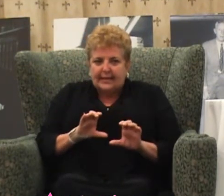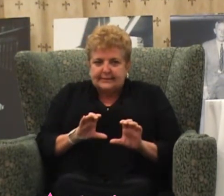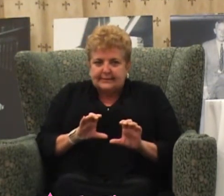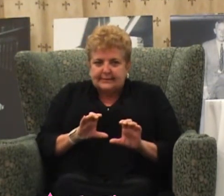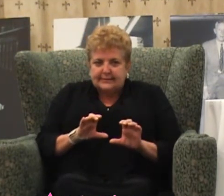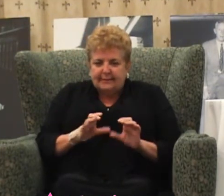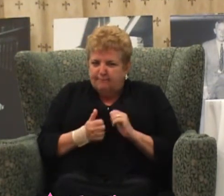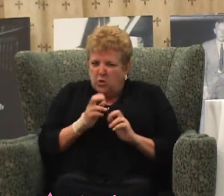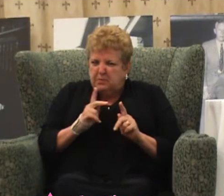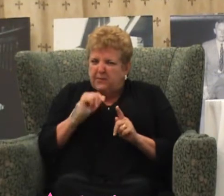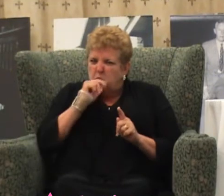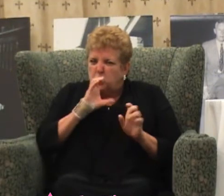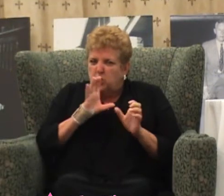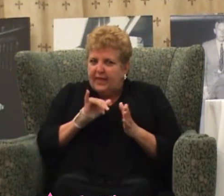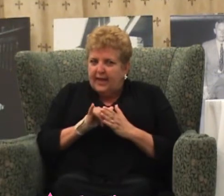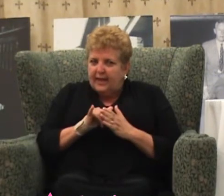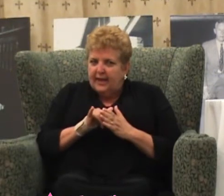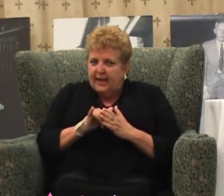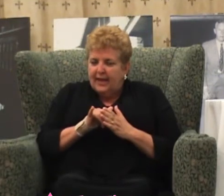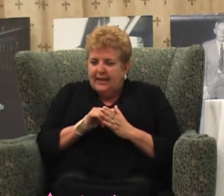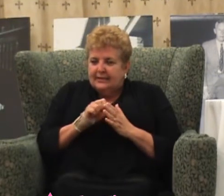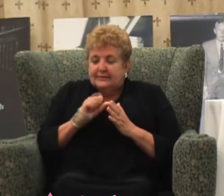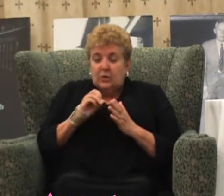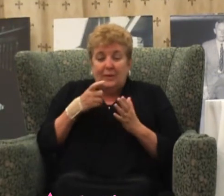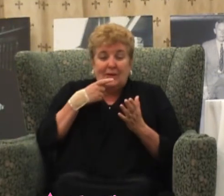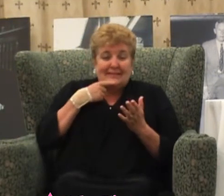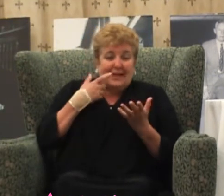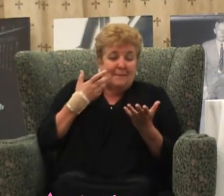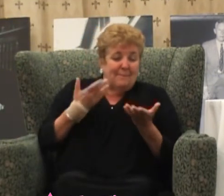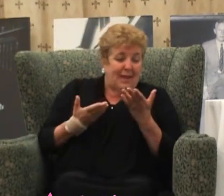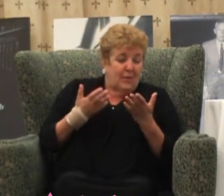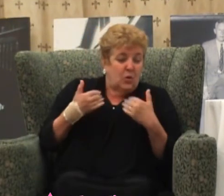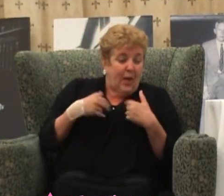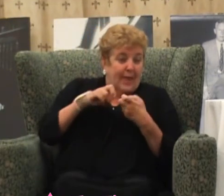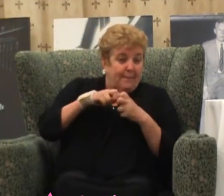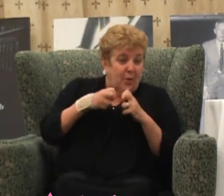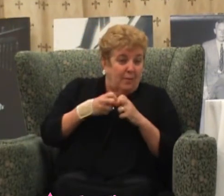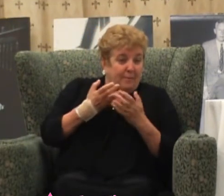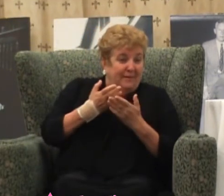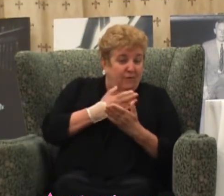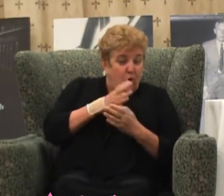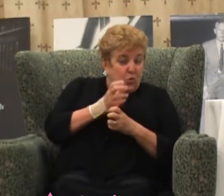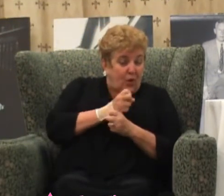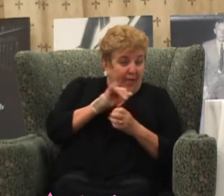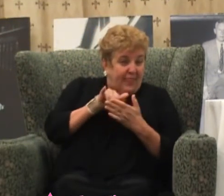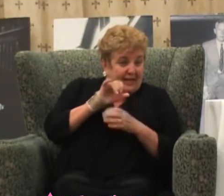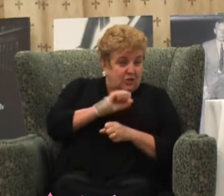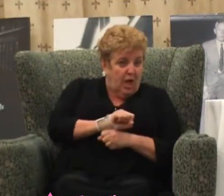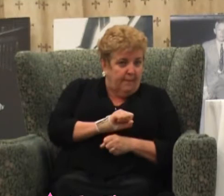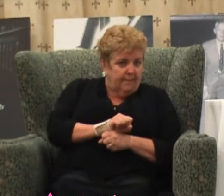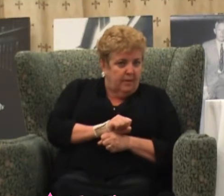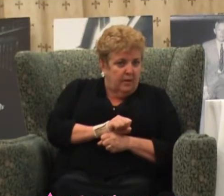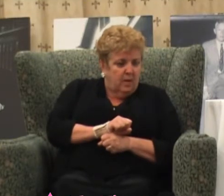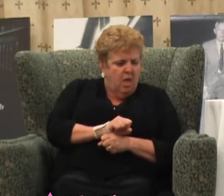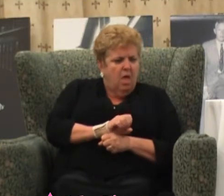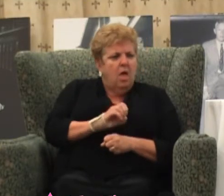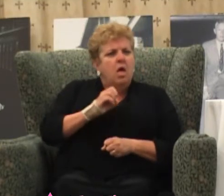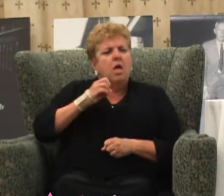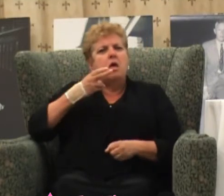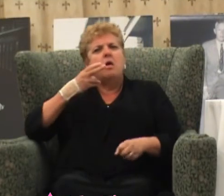I'm going to just go out on a limb and say, maybe you had a problem when you got that job. And I'll go, okay, all right. Then I don't know what my deeper